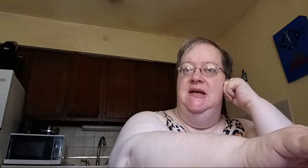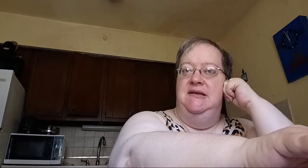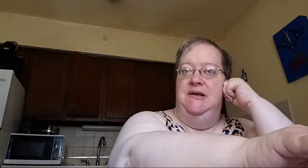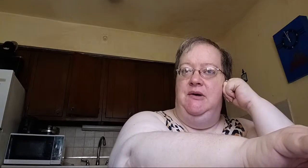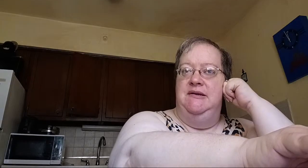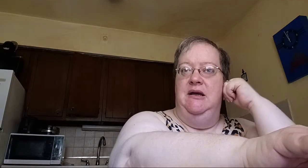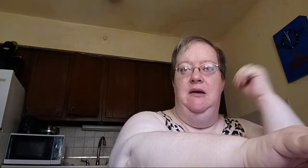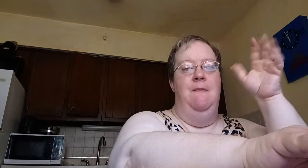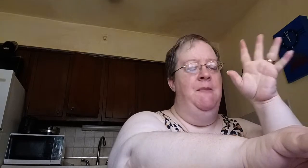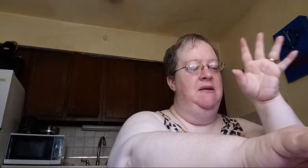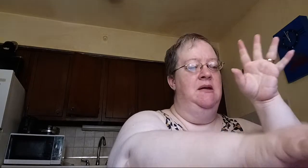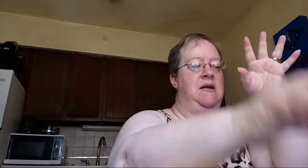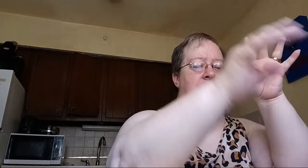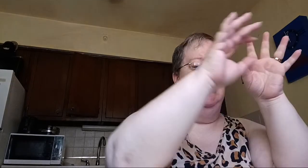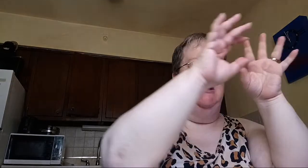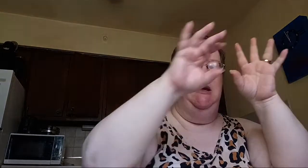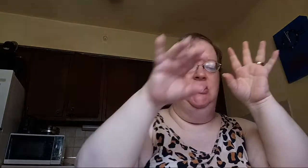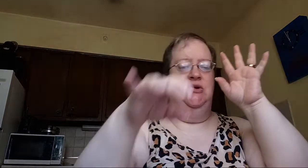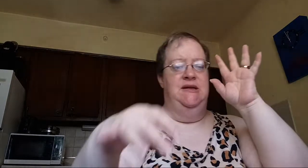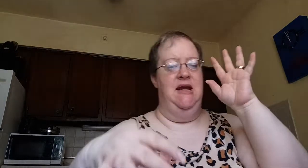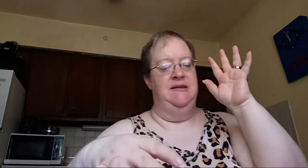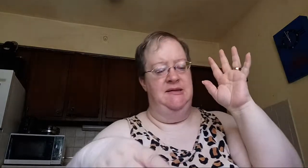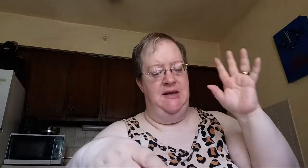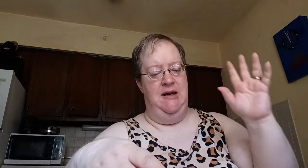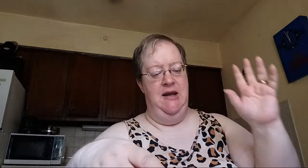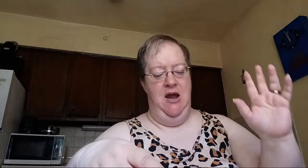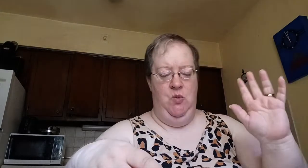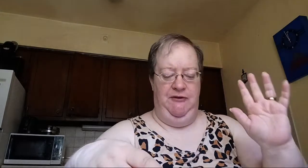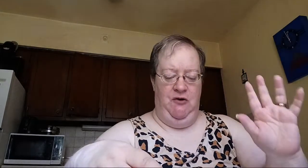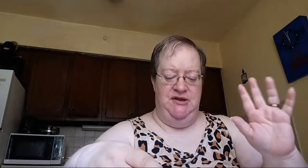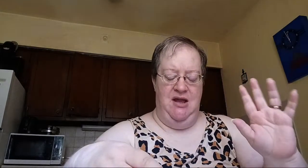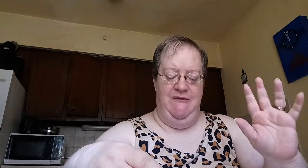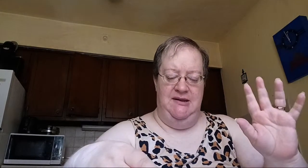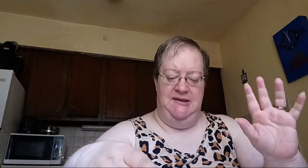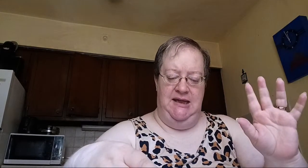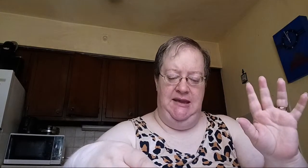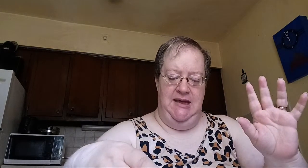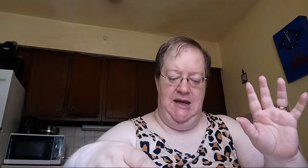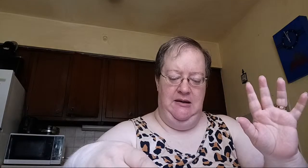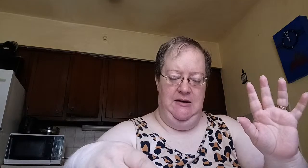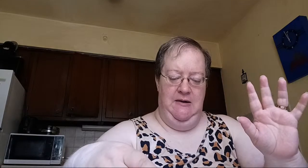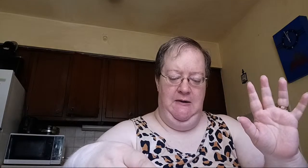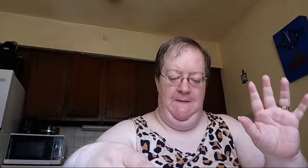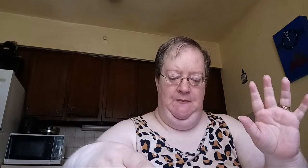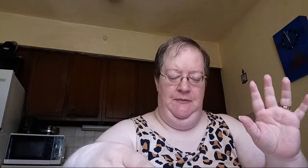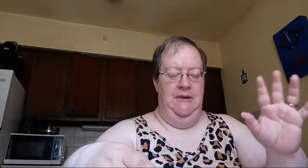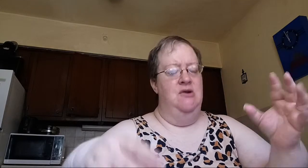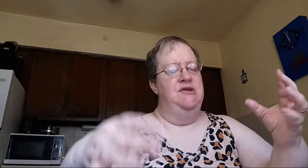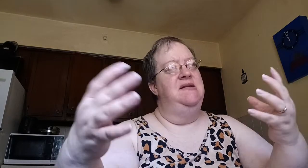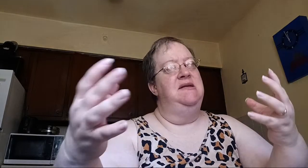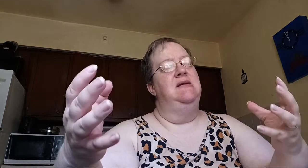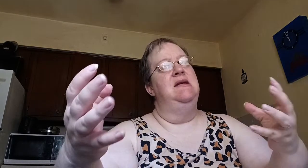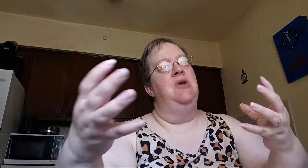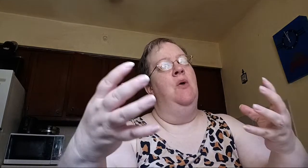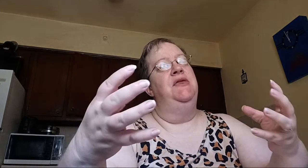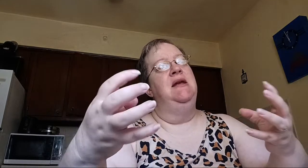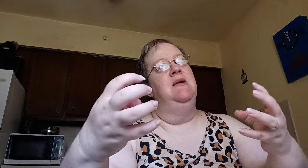seriously. But there's something interesting, as I said, with verse 11 is the key thing. There's this whole thing that